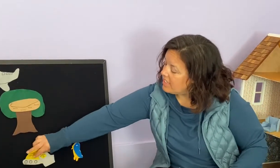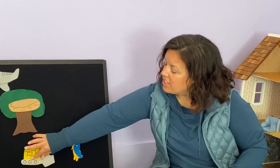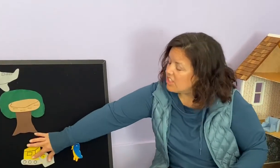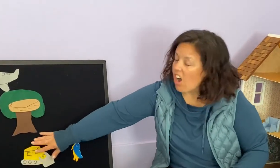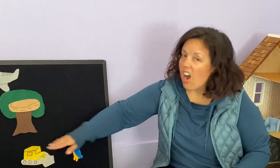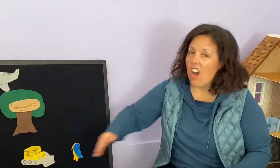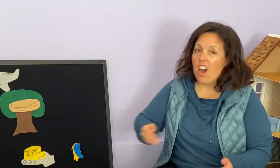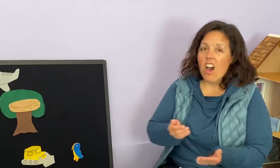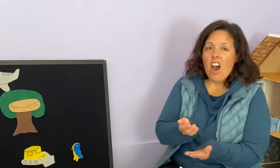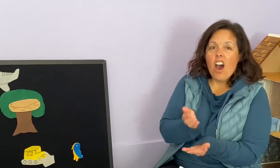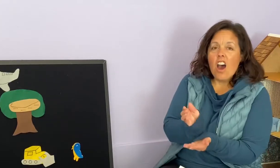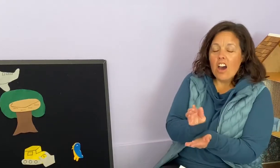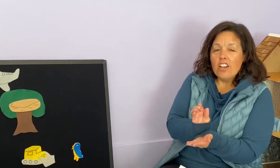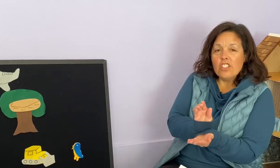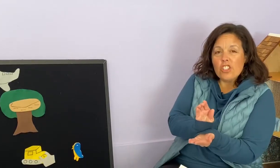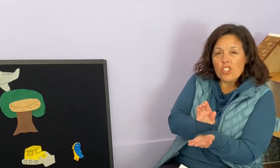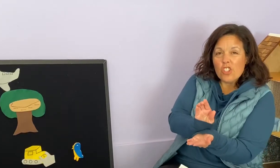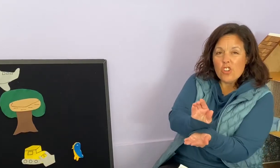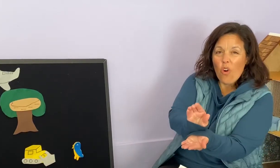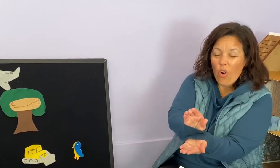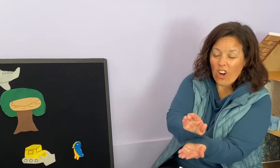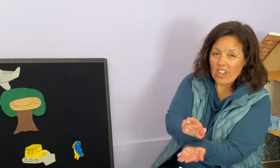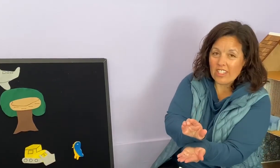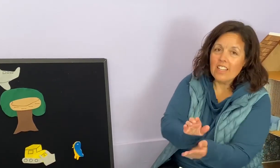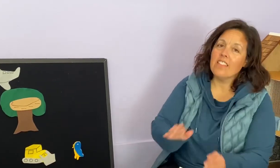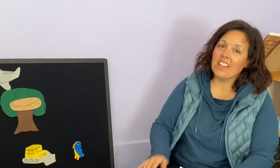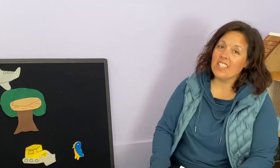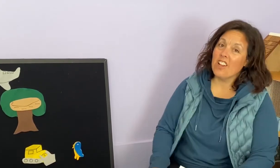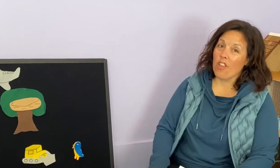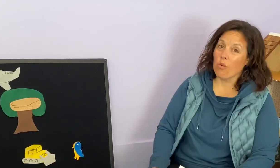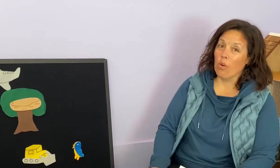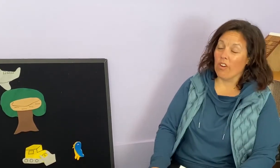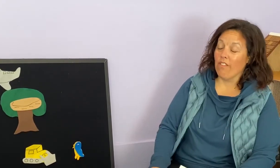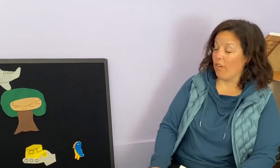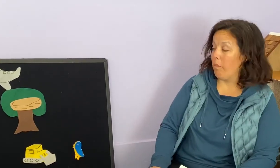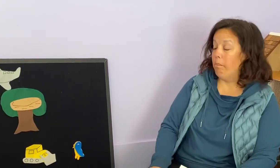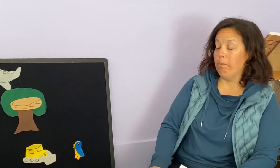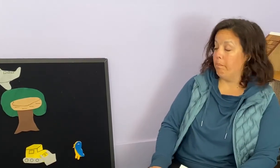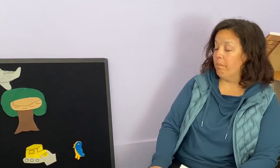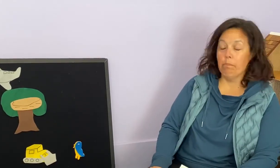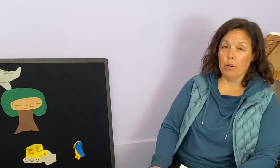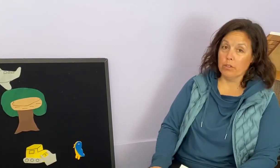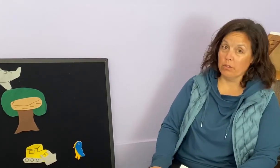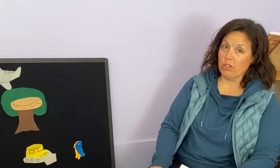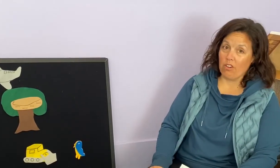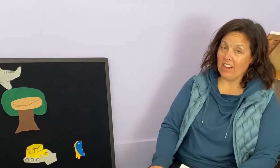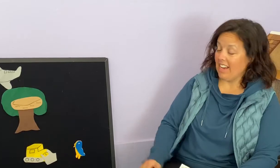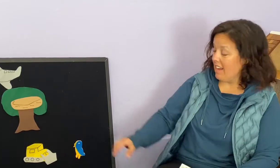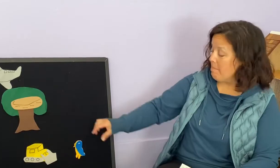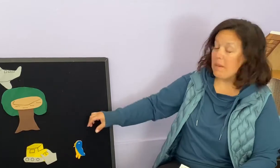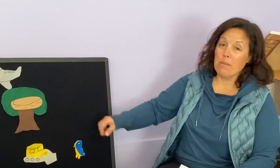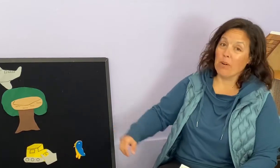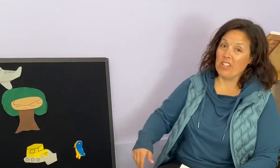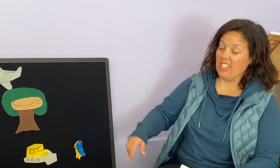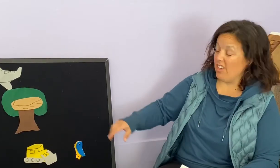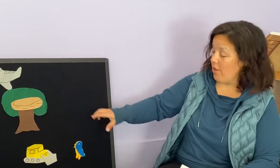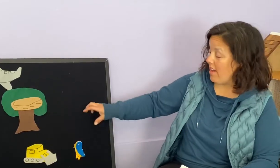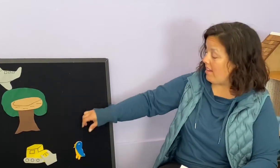saw a snort. That's another word for bulldozer. Baby bird didn't know that.